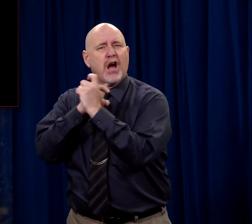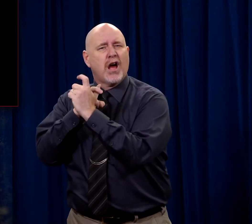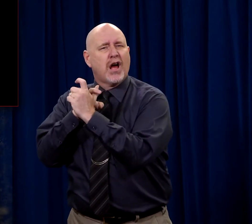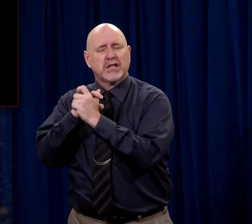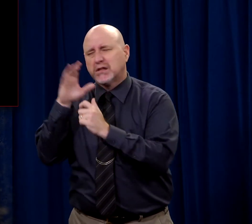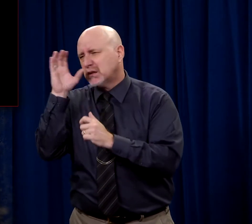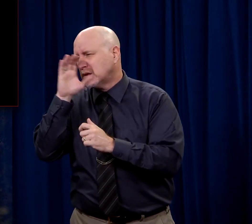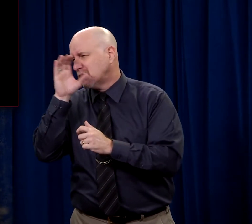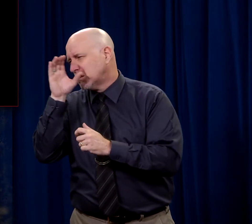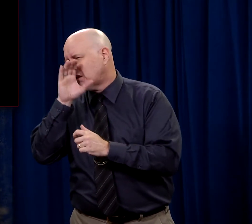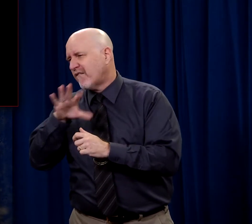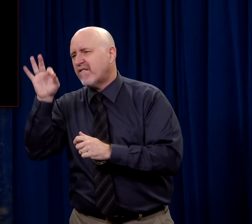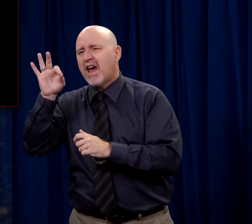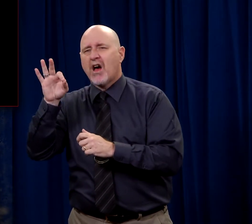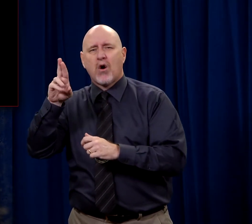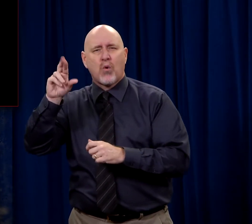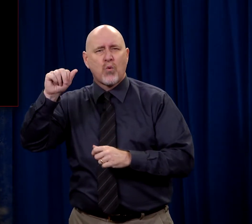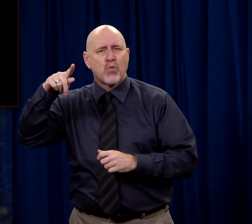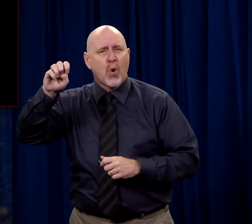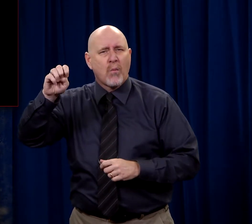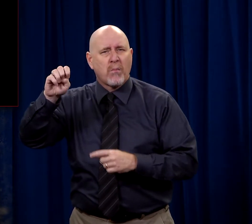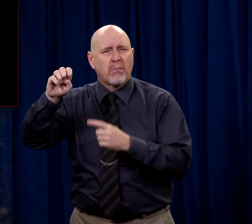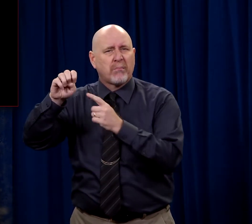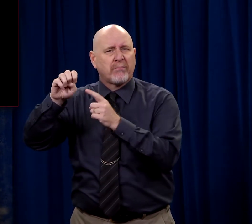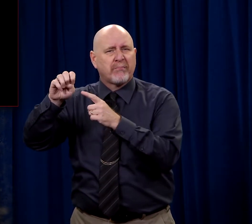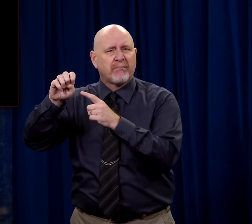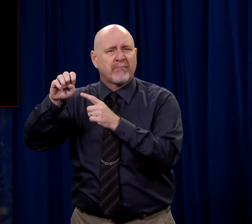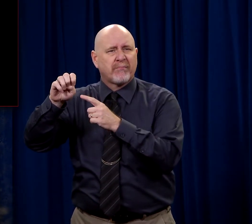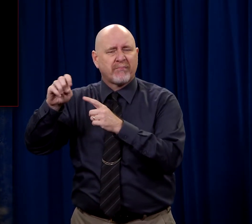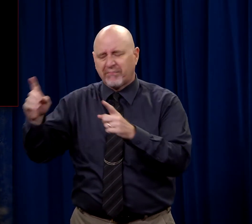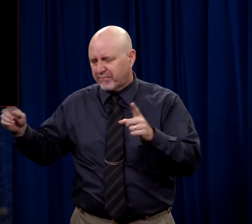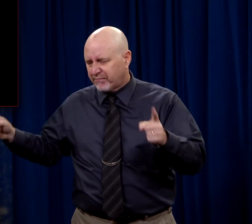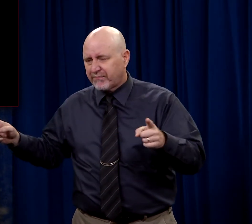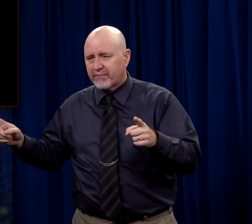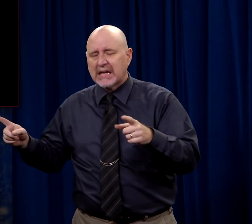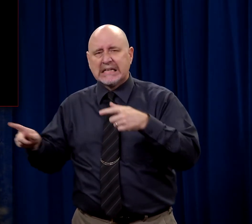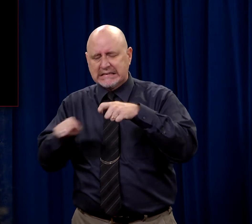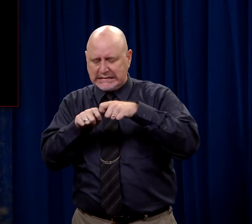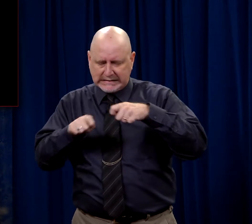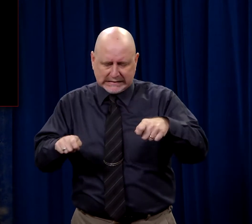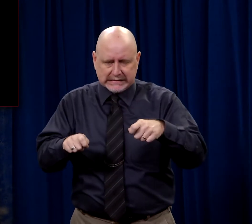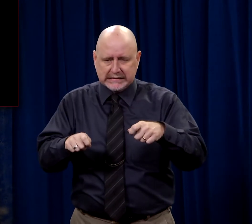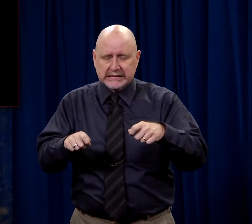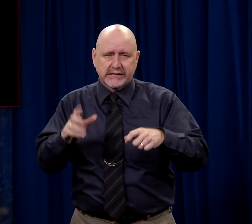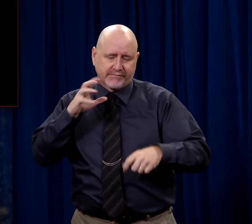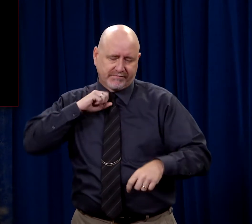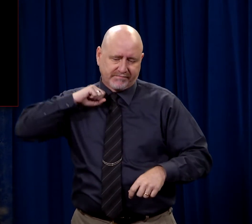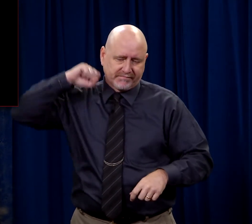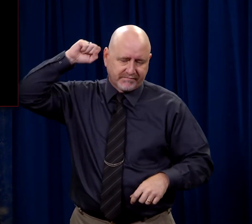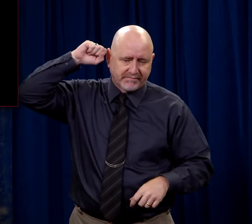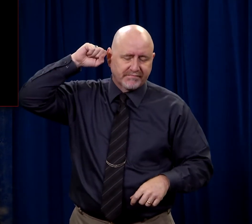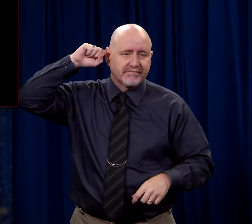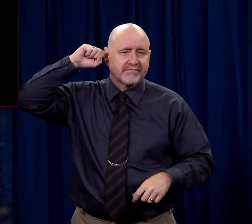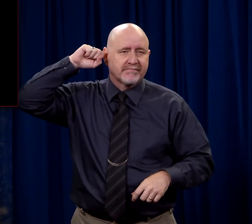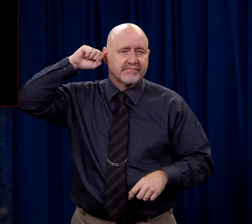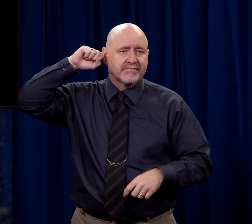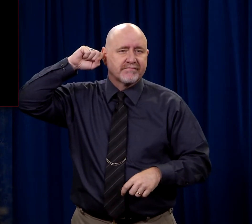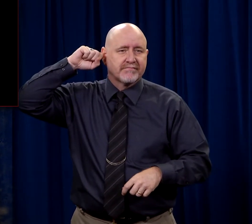he runs until he finds a length of rope and he fashions it and he puts it about his neck